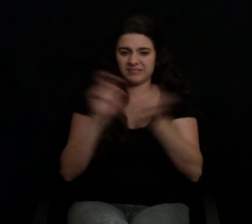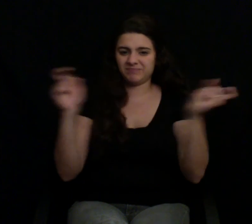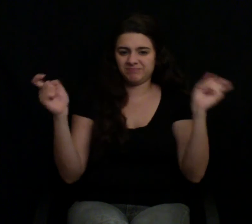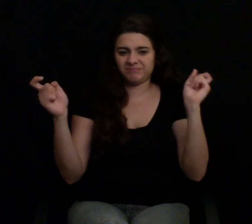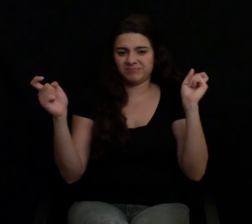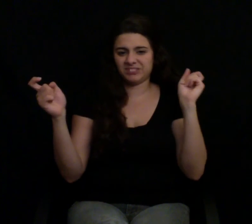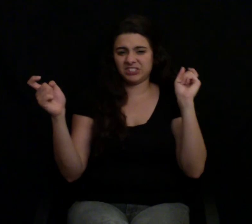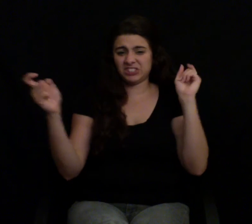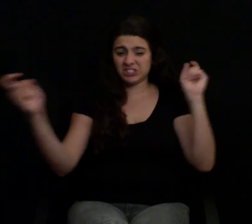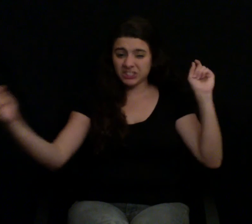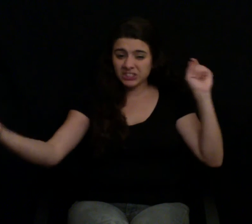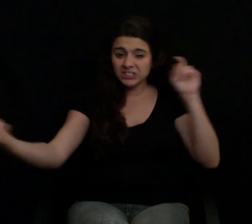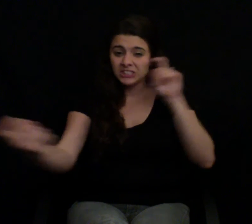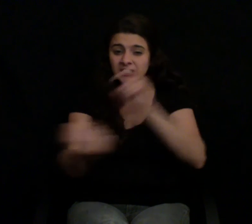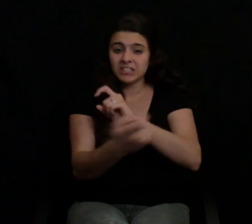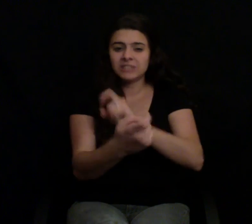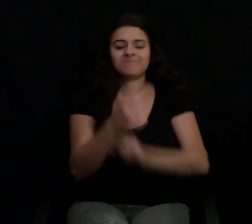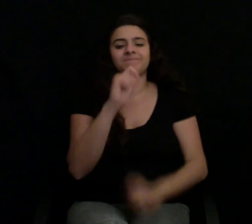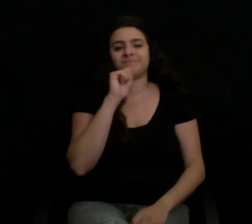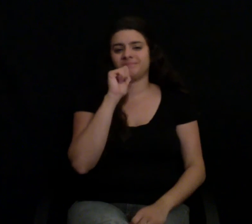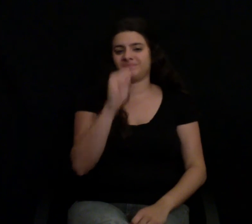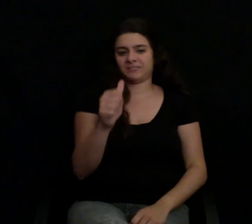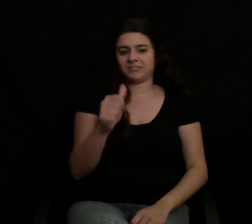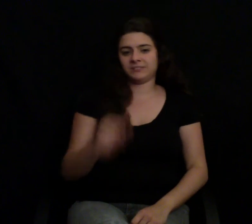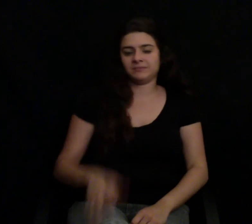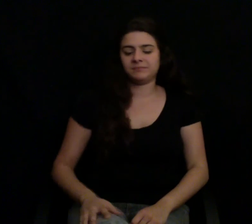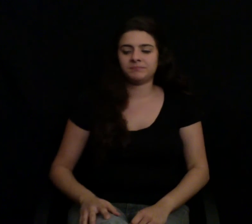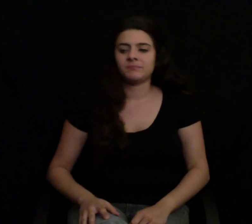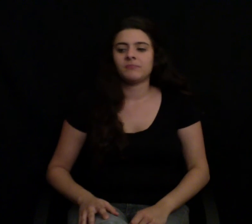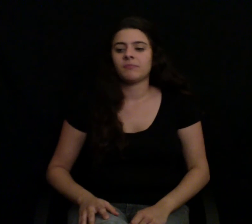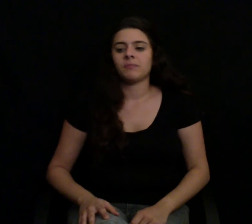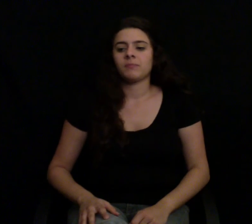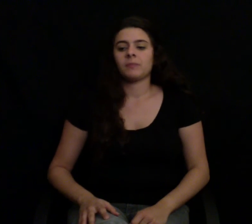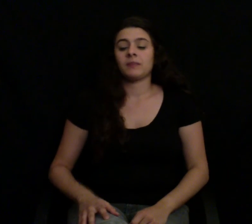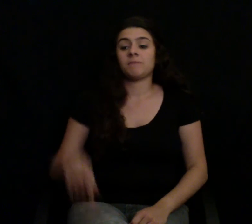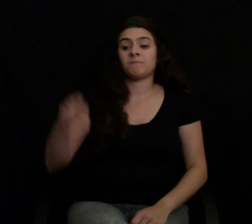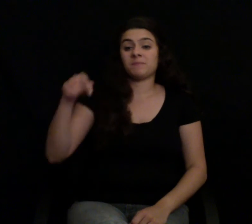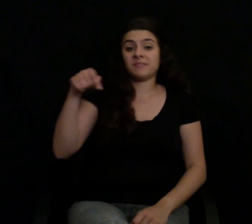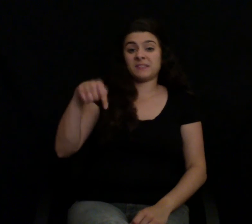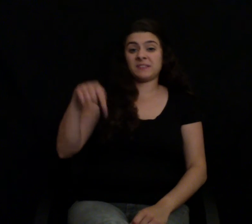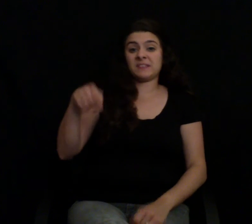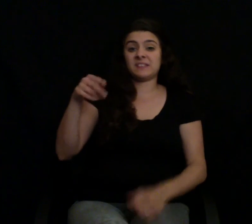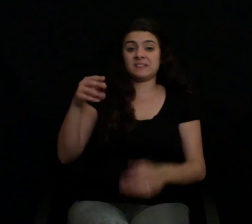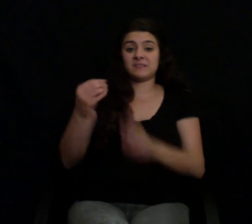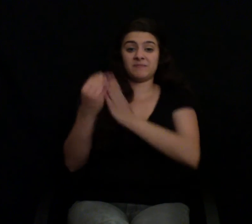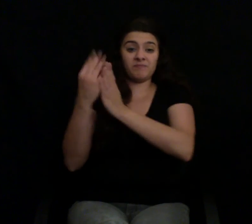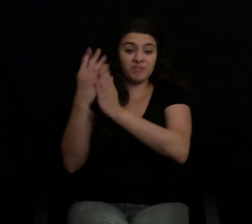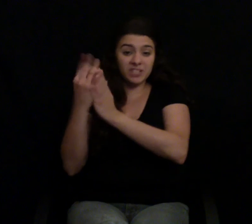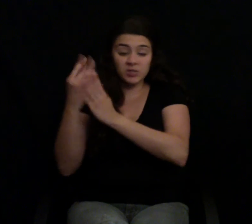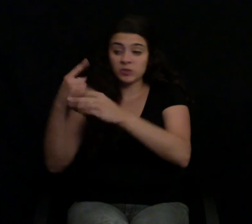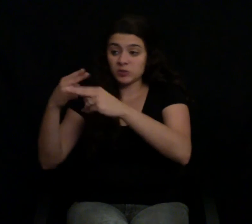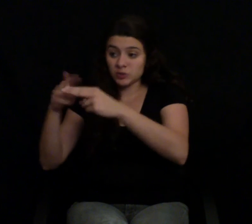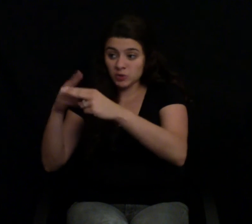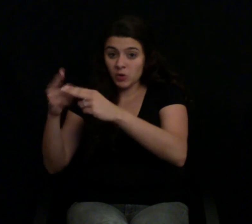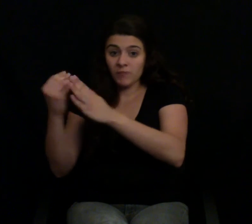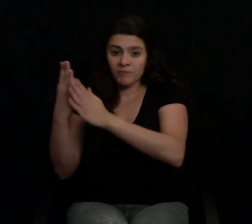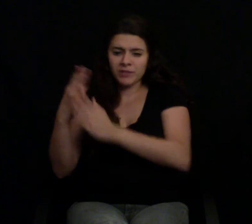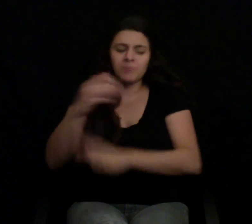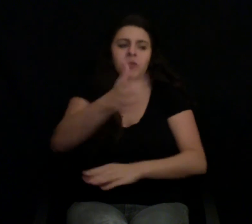you're still just going to be preaching to the choir, as they say. And the nice thing about something like this, about a discussion that bubbles up across social